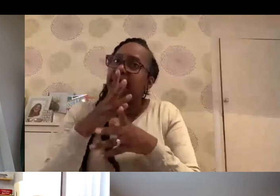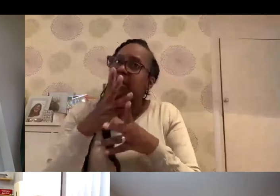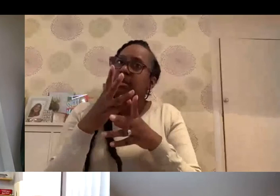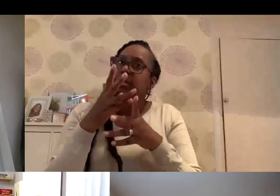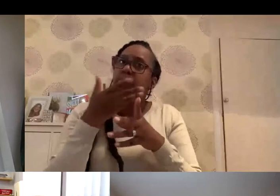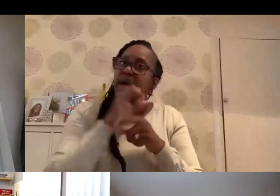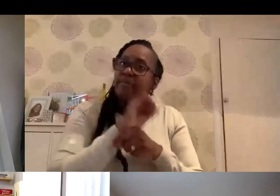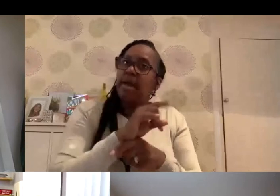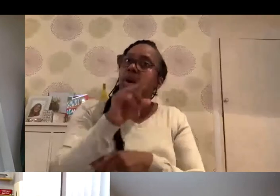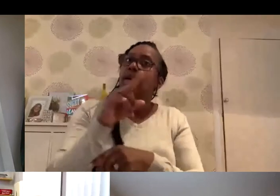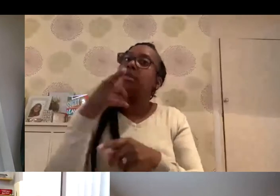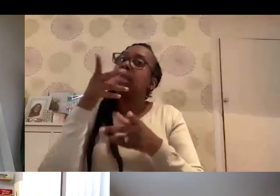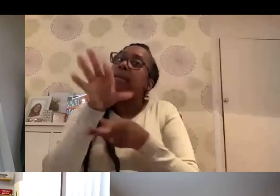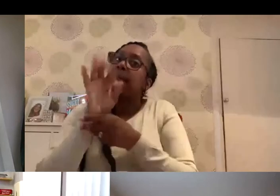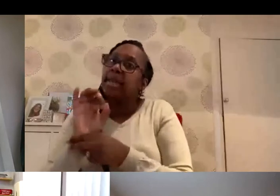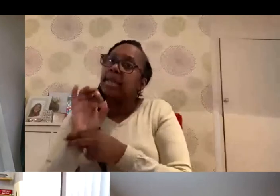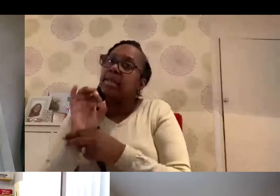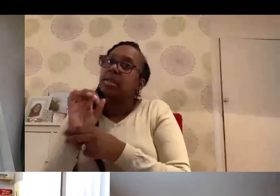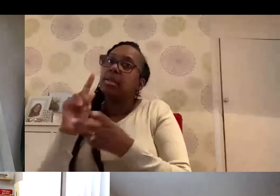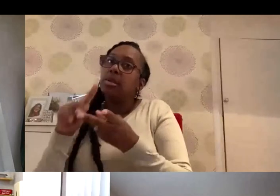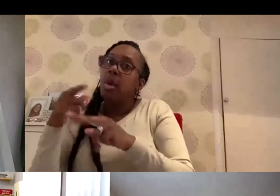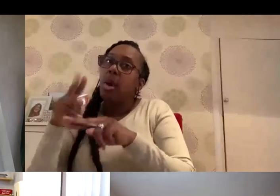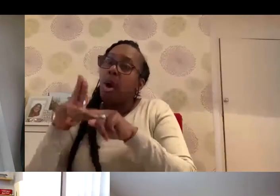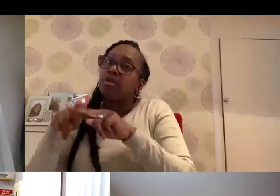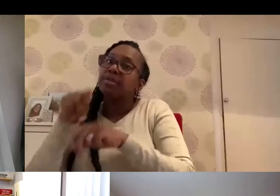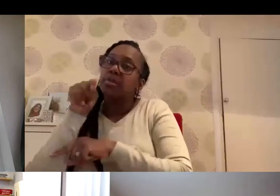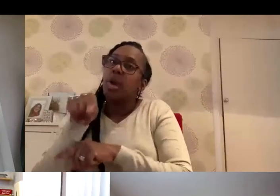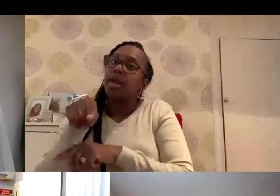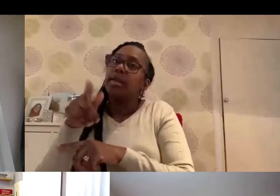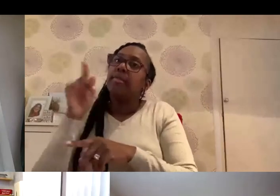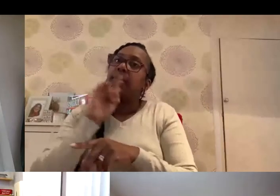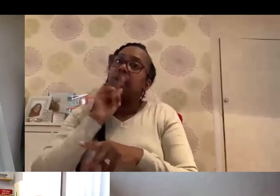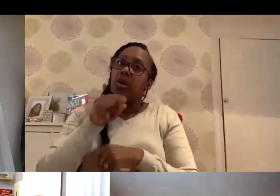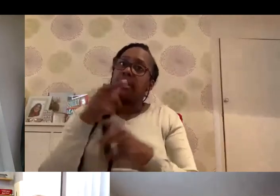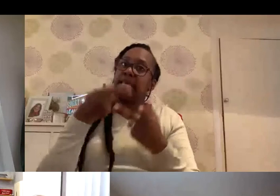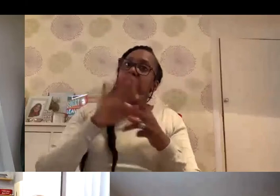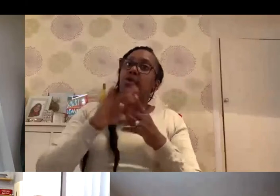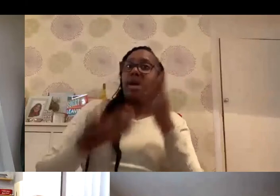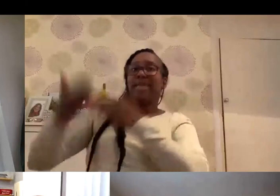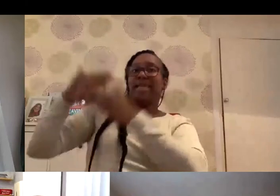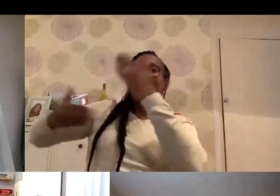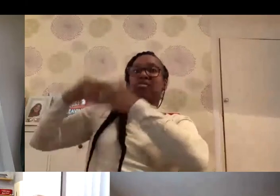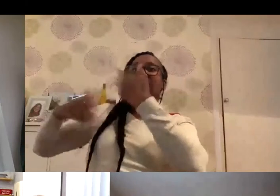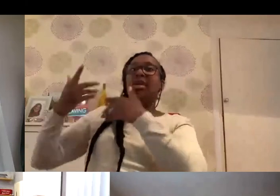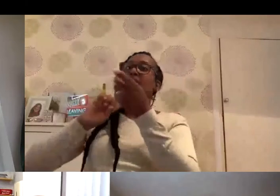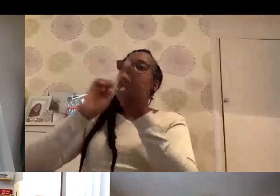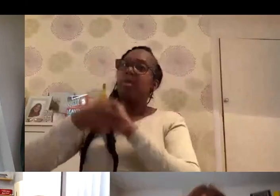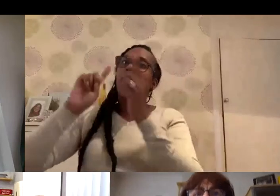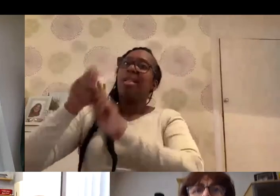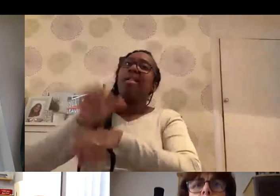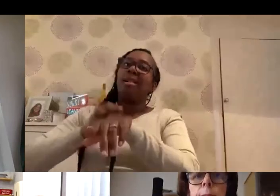Pfizer or vice versa. It's purely because of the potential allergen in the vaccine. If you have a history of having a reaction,